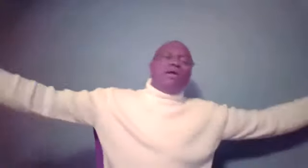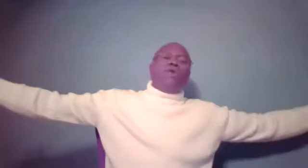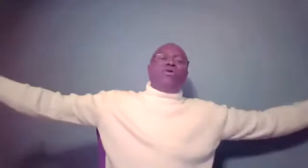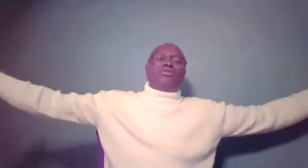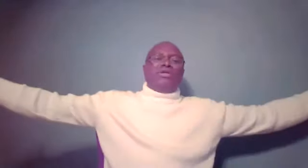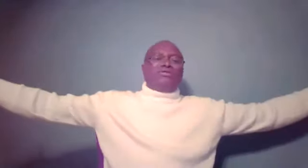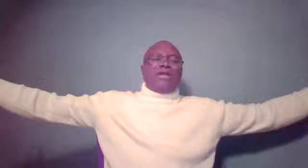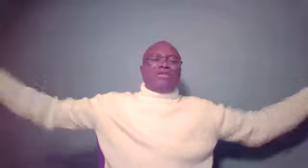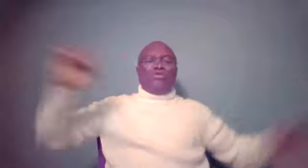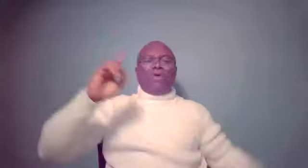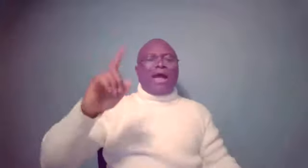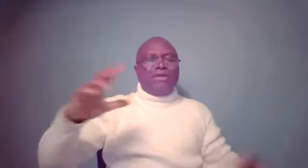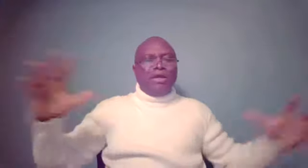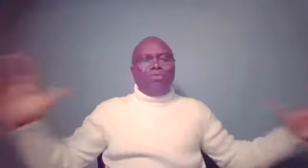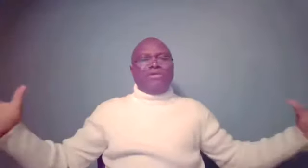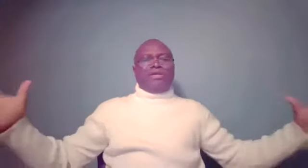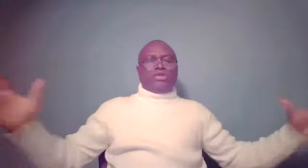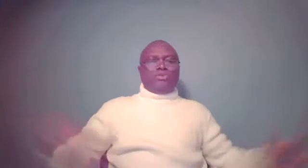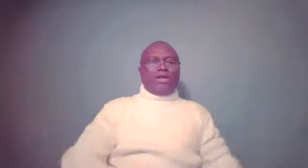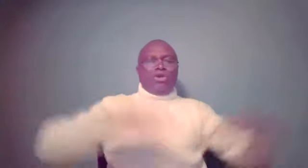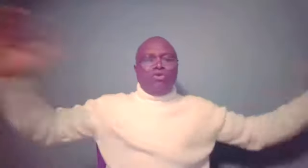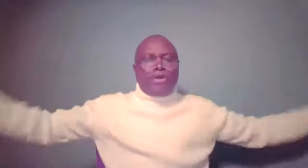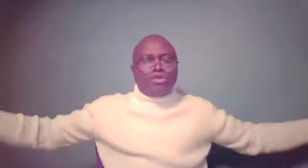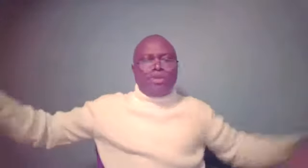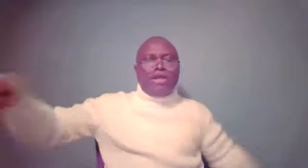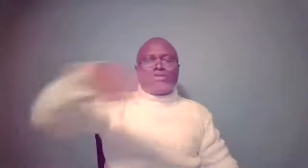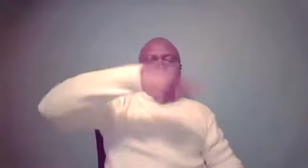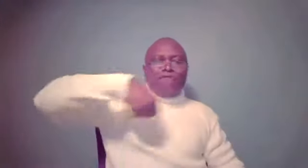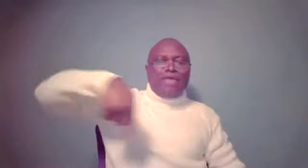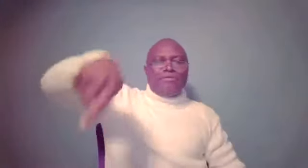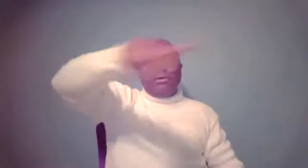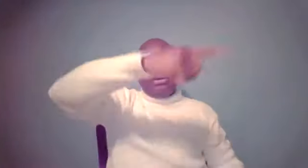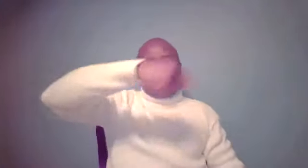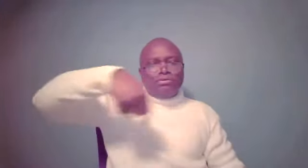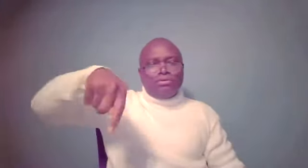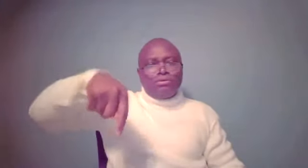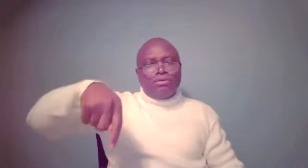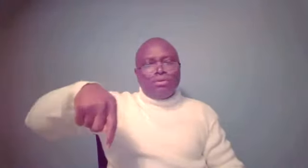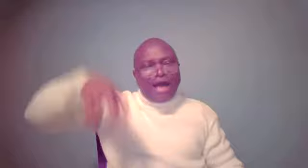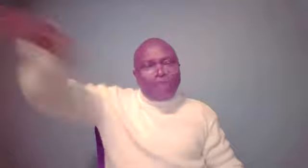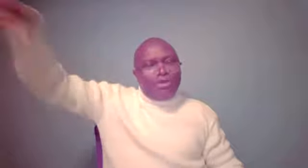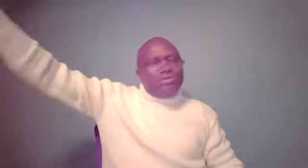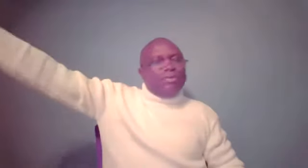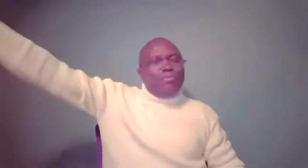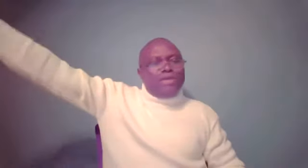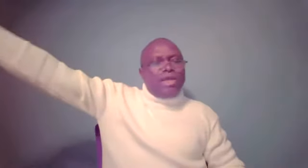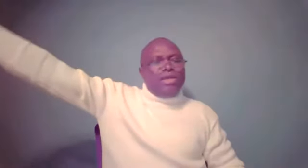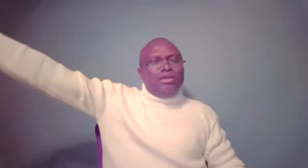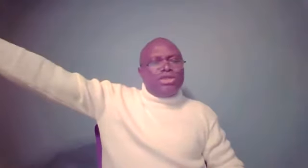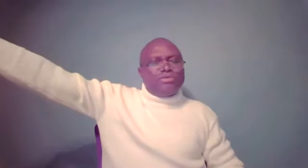amongst the Israelites who had a wilderness experience, who had experience of that region, because the people were staying in Egypt,